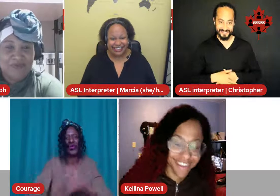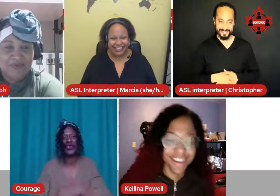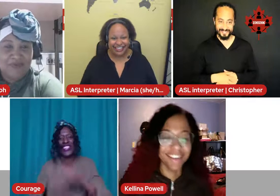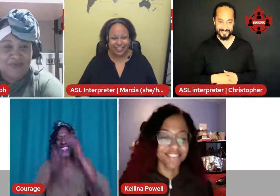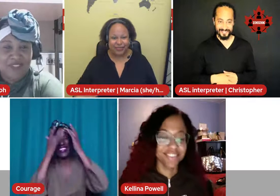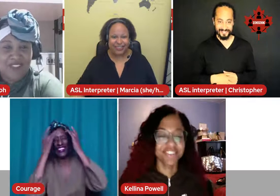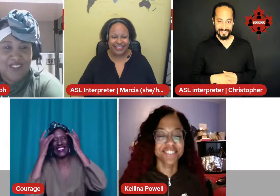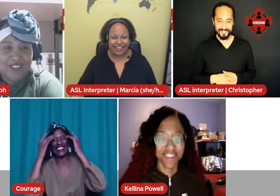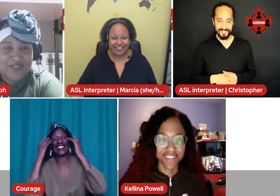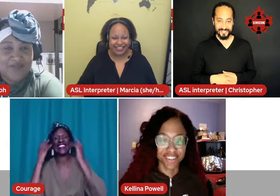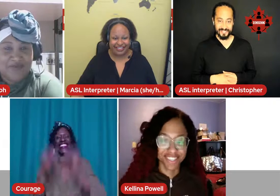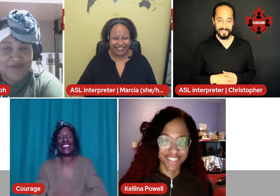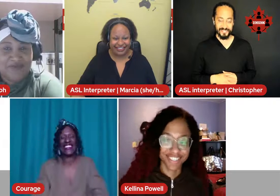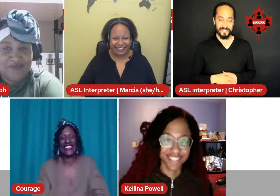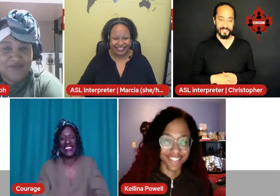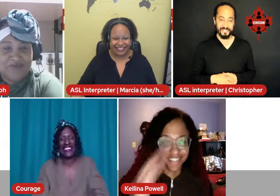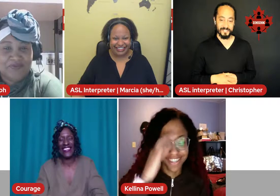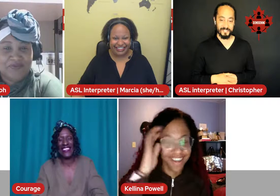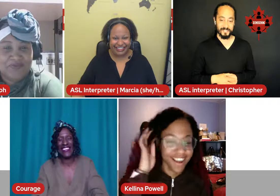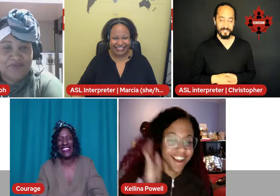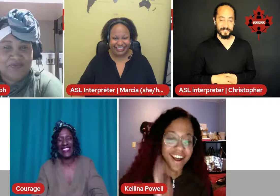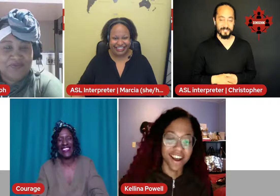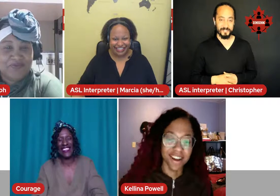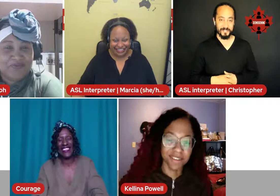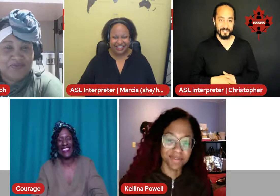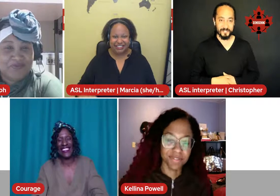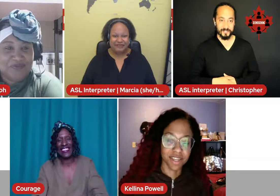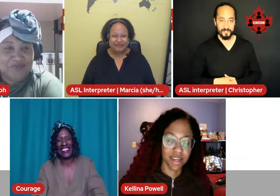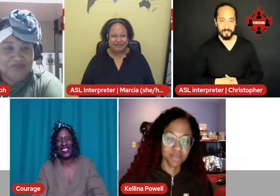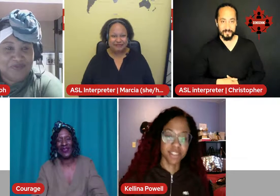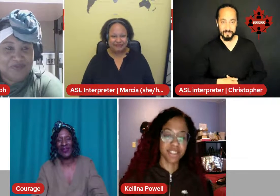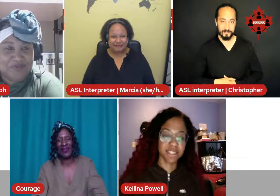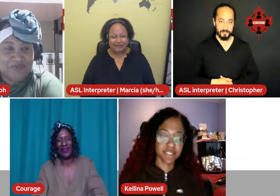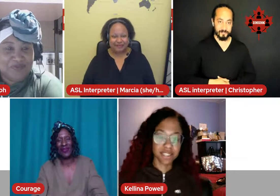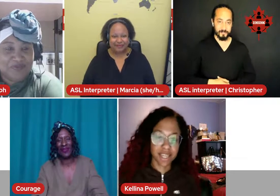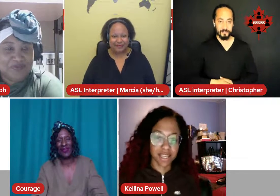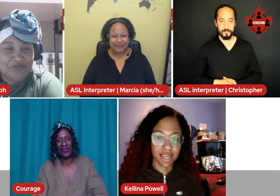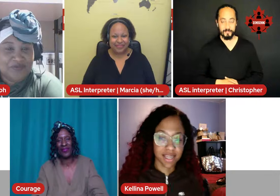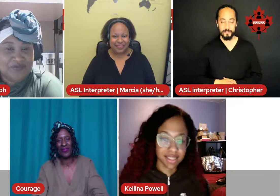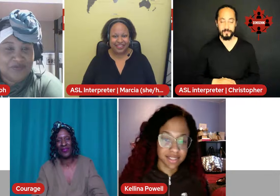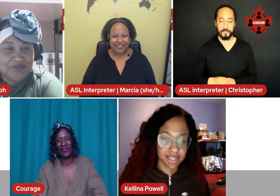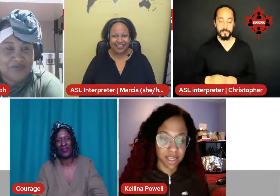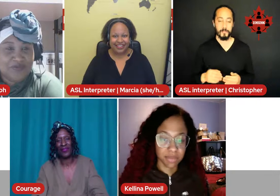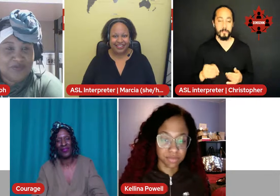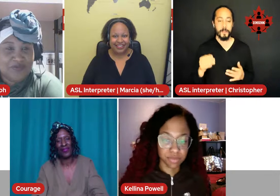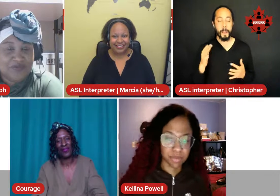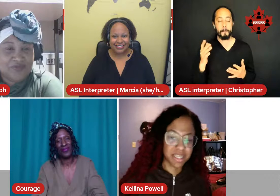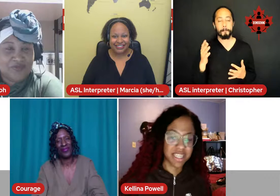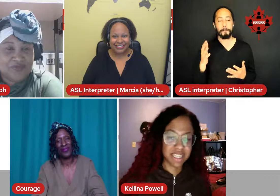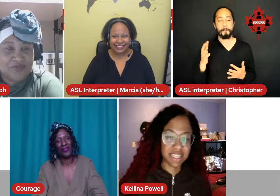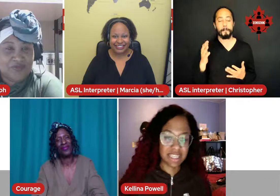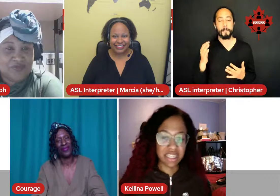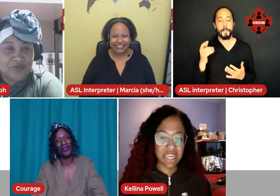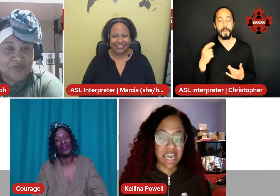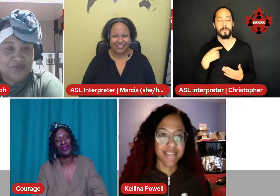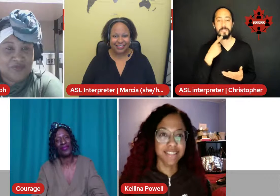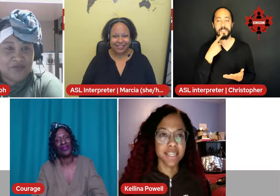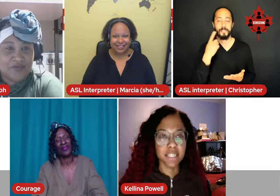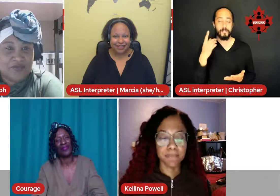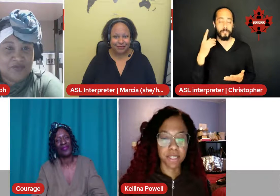I'm You go first and then I'll go. Um, I was gonna say that, um, for me, like, I did experience